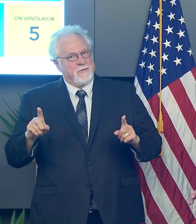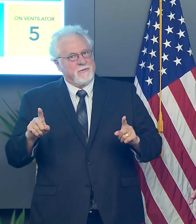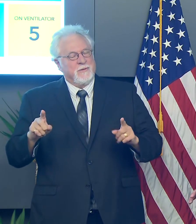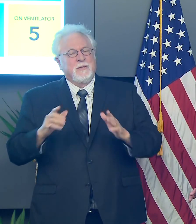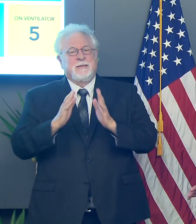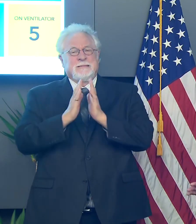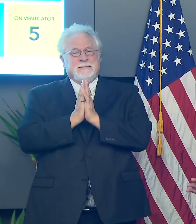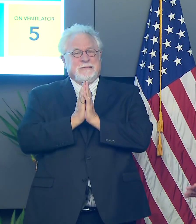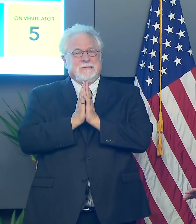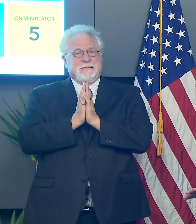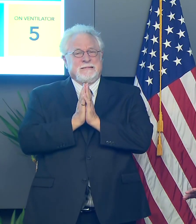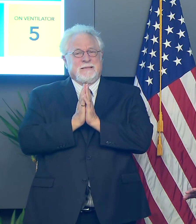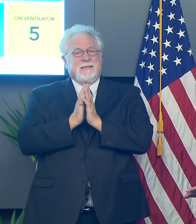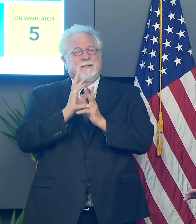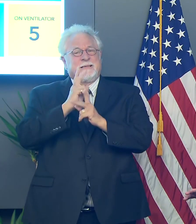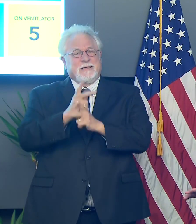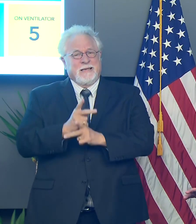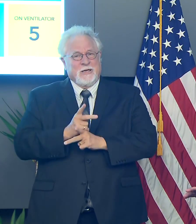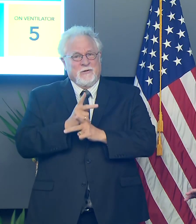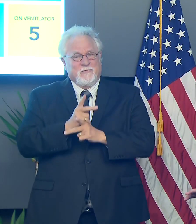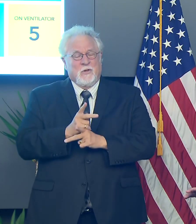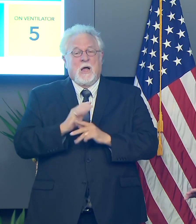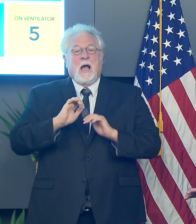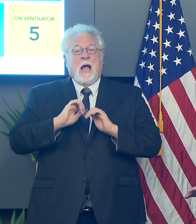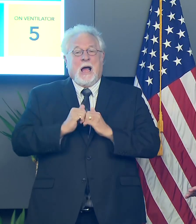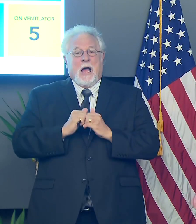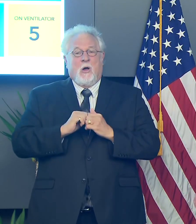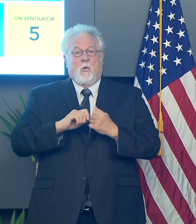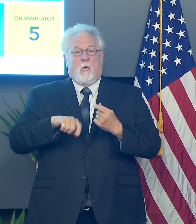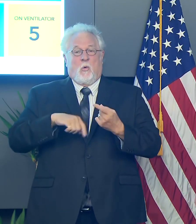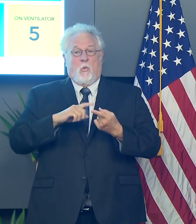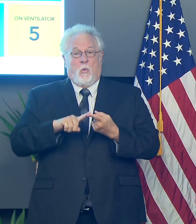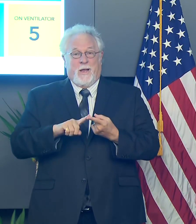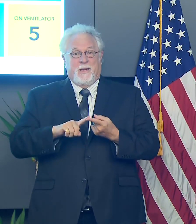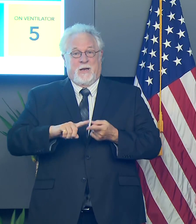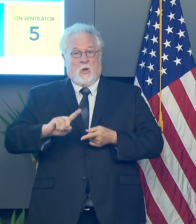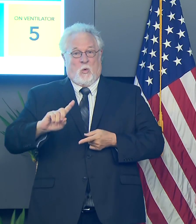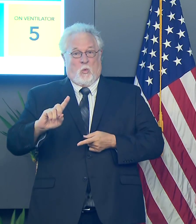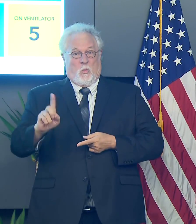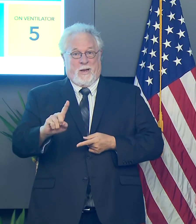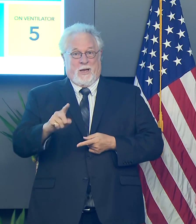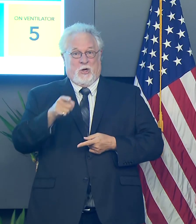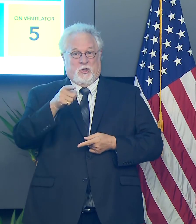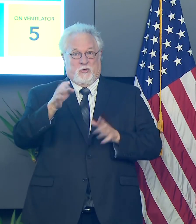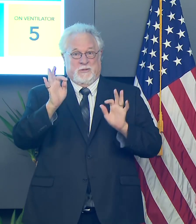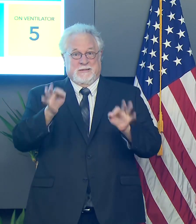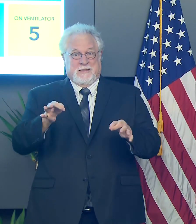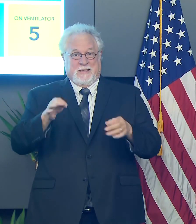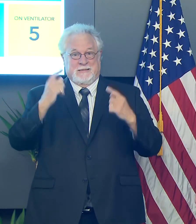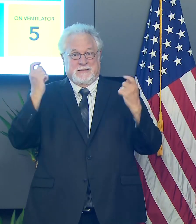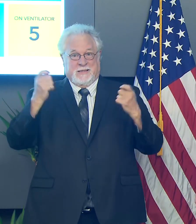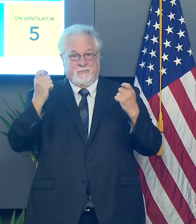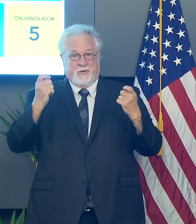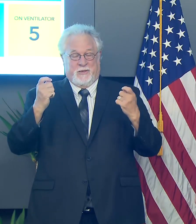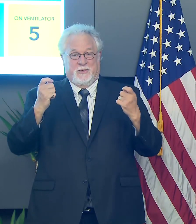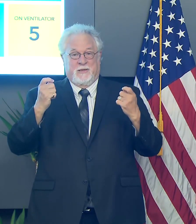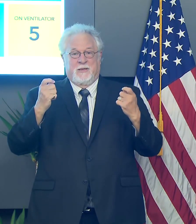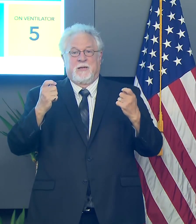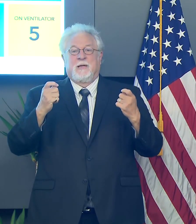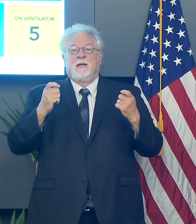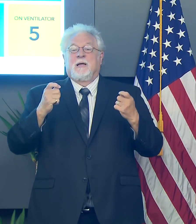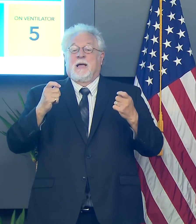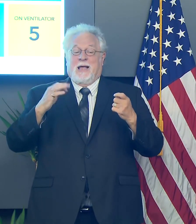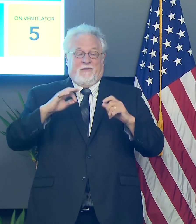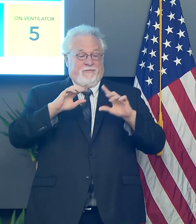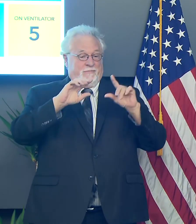asking you to be very careful in how, when, where, you choose to celebrate. And if there's going to be a